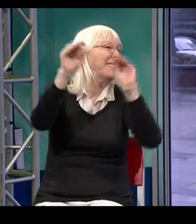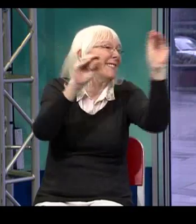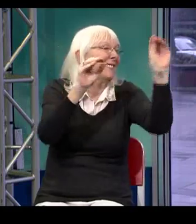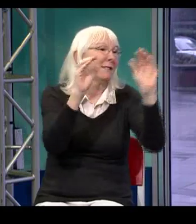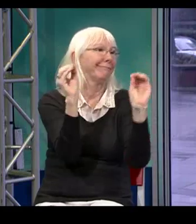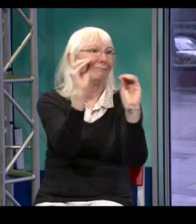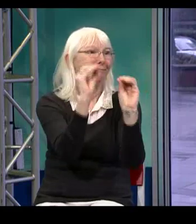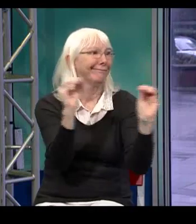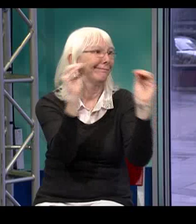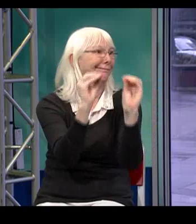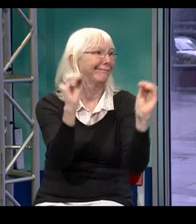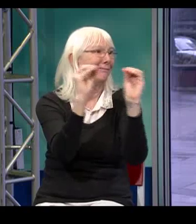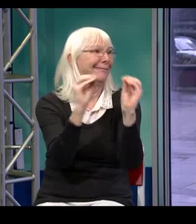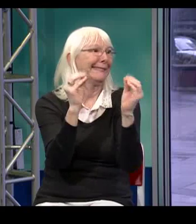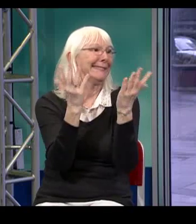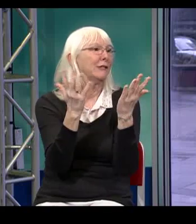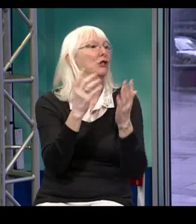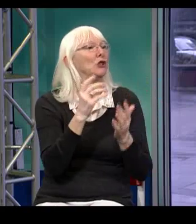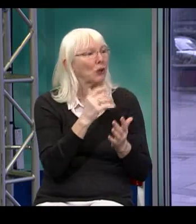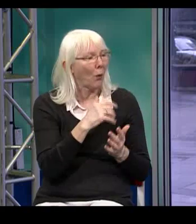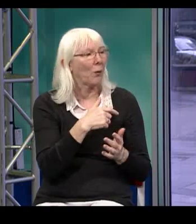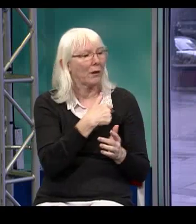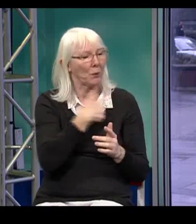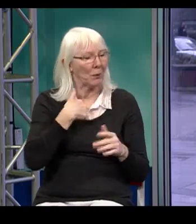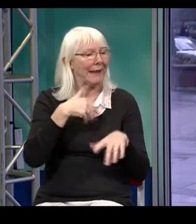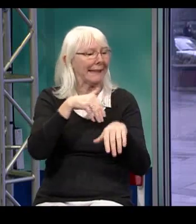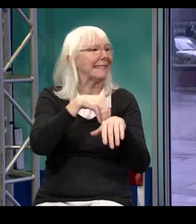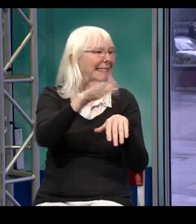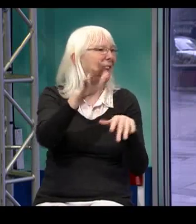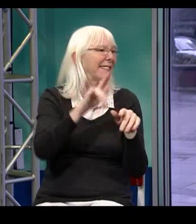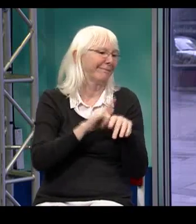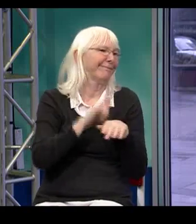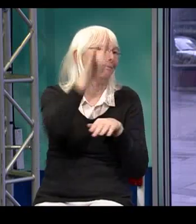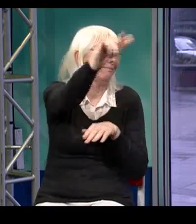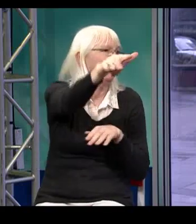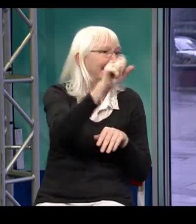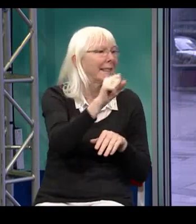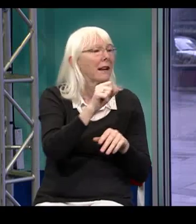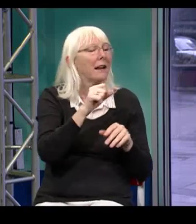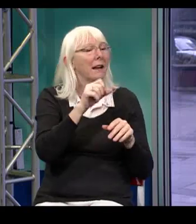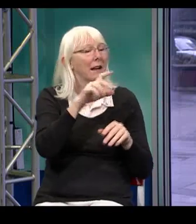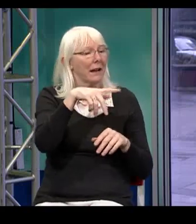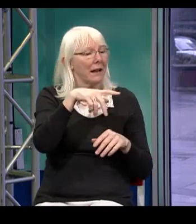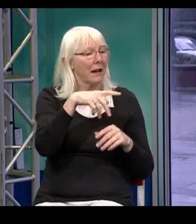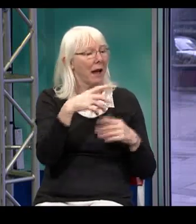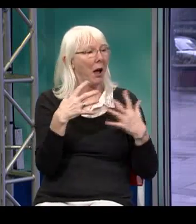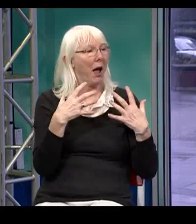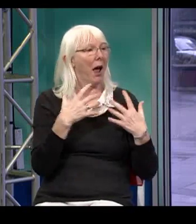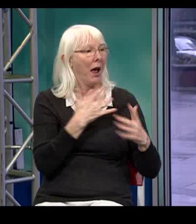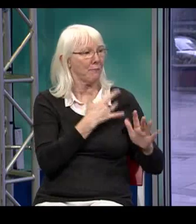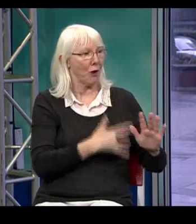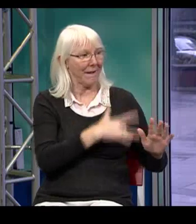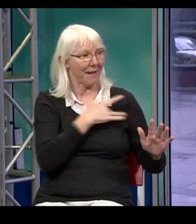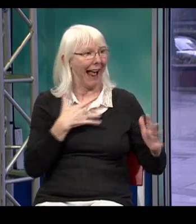cities, so it's difficult for us to get someone last minute in an emergency. But we do definitely fly people in for scheduled appointments.